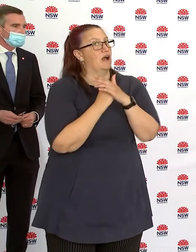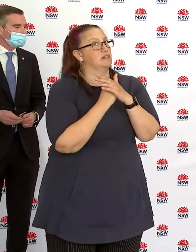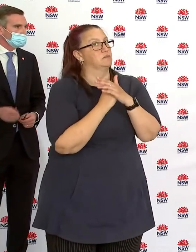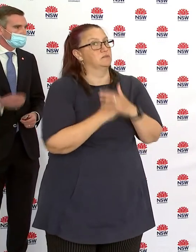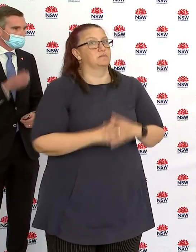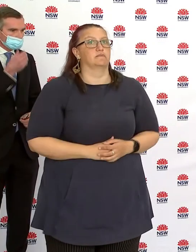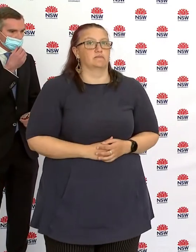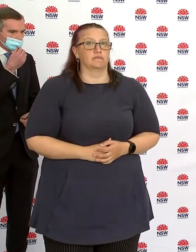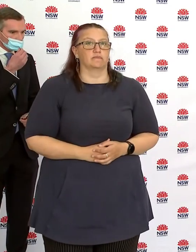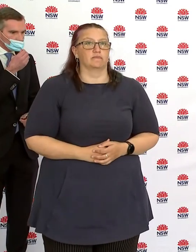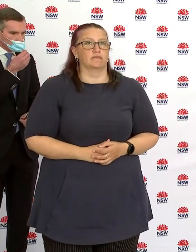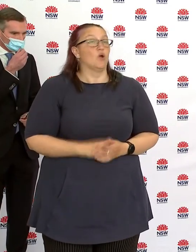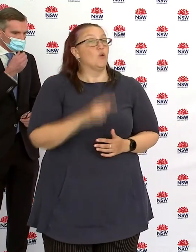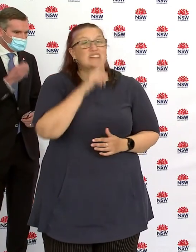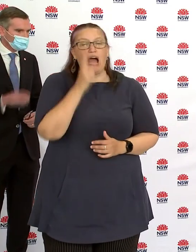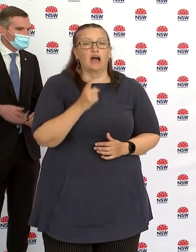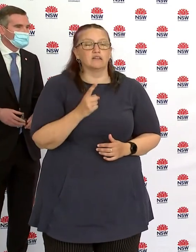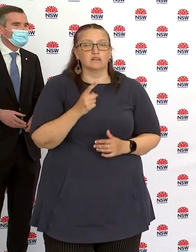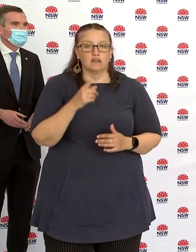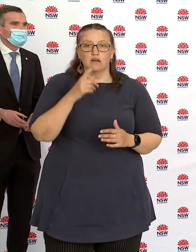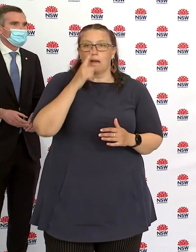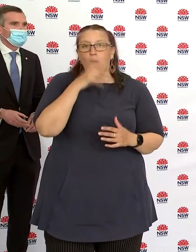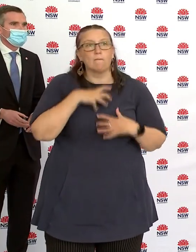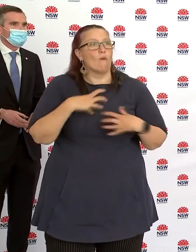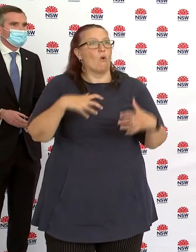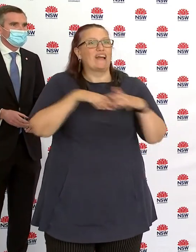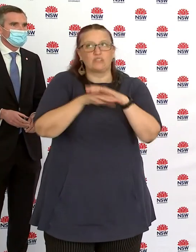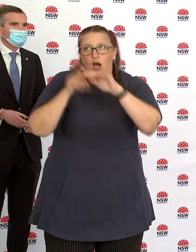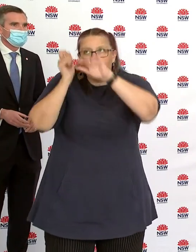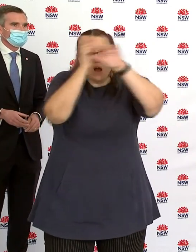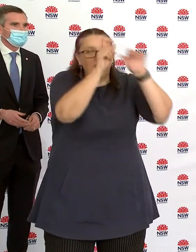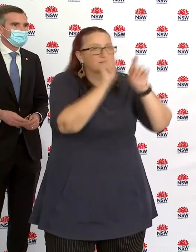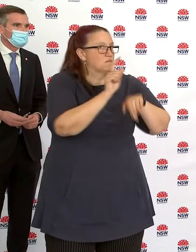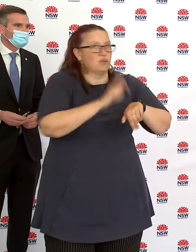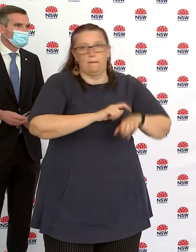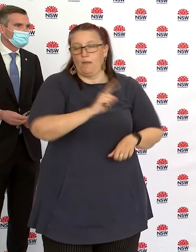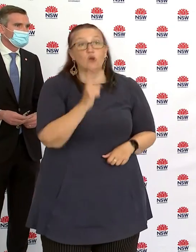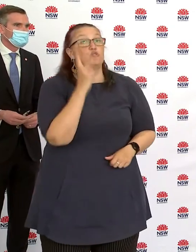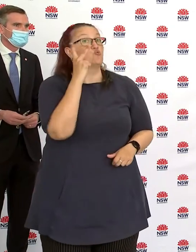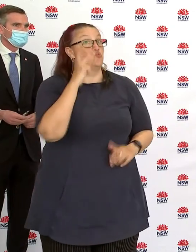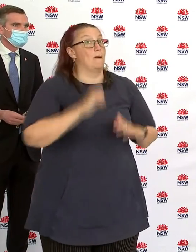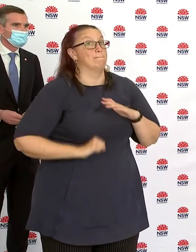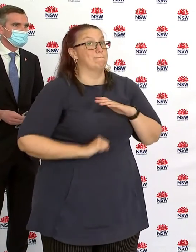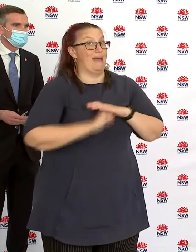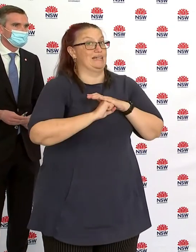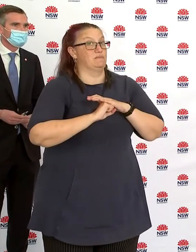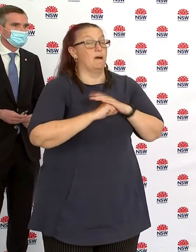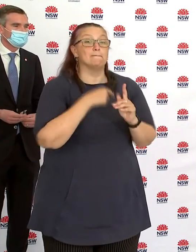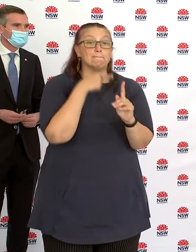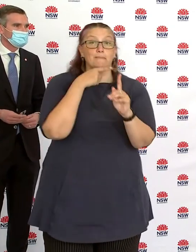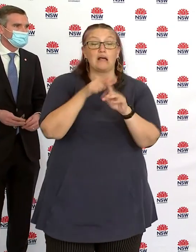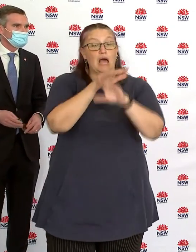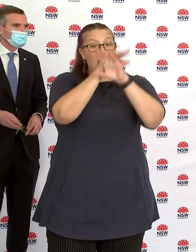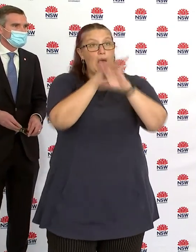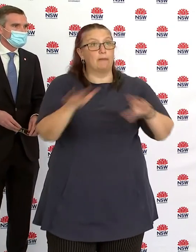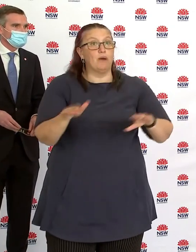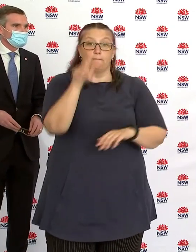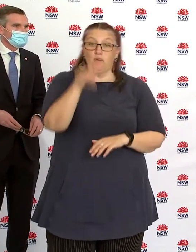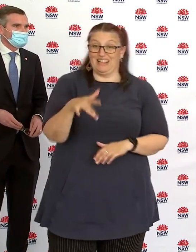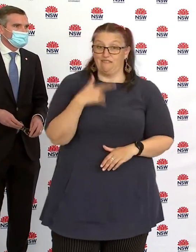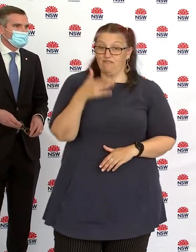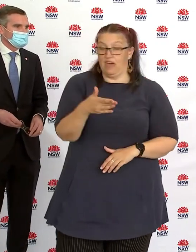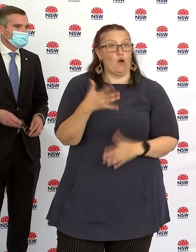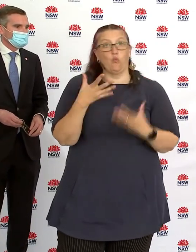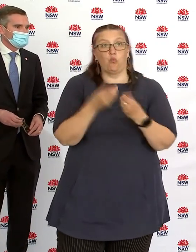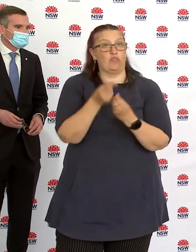that this area must be an area that we are focused on, and that is about no contact with households. If you can't achieve that,